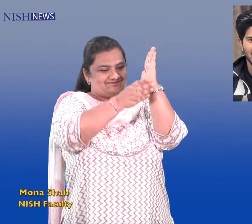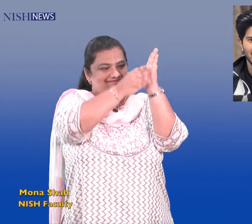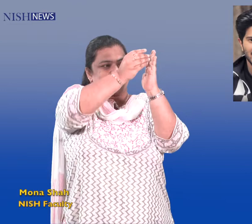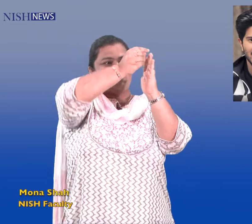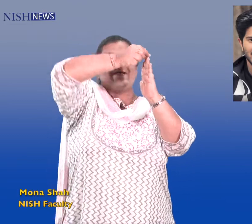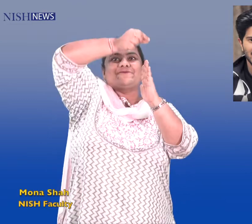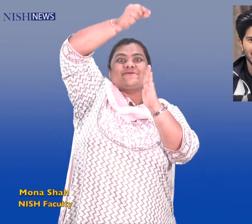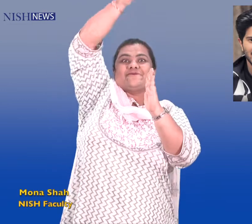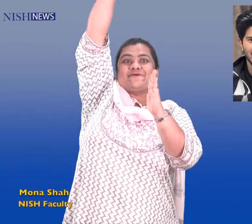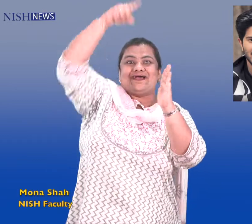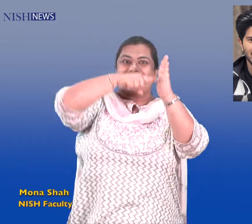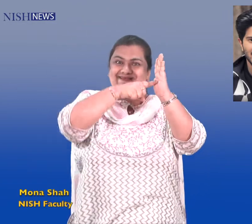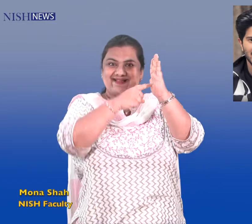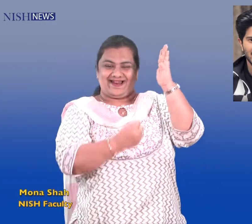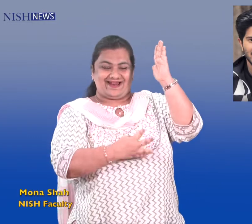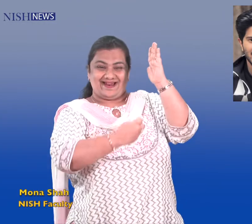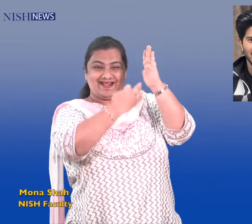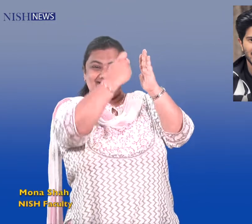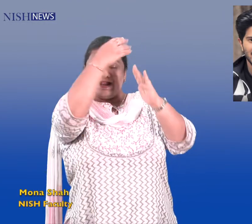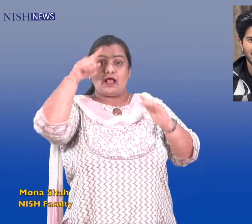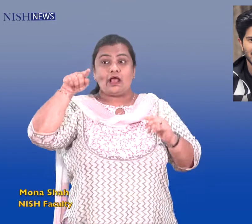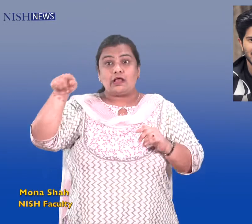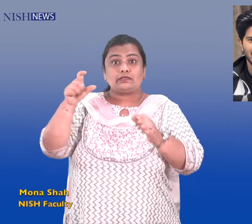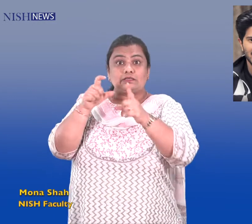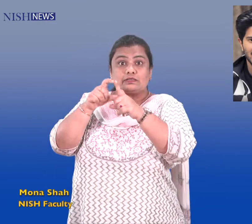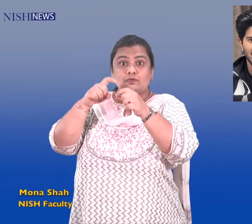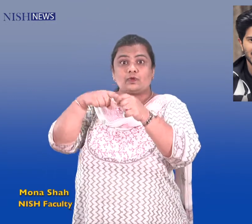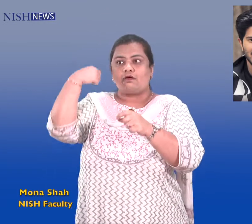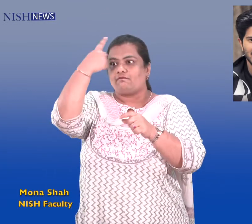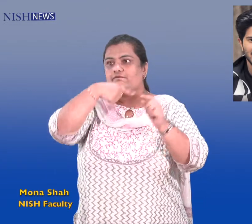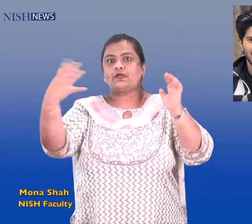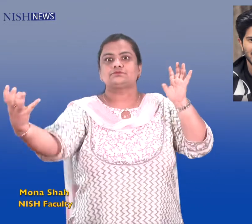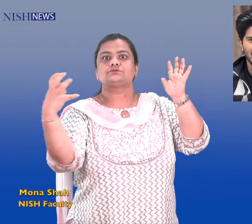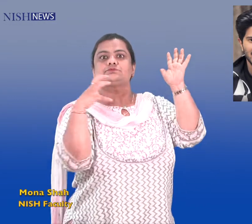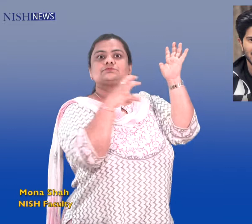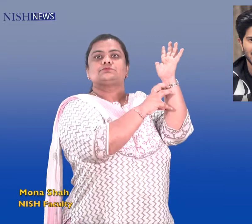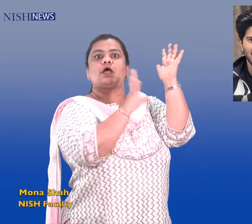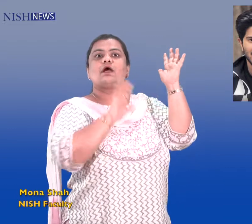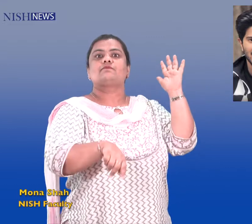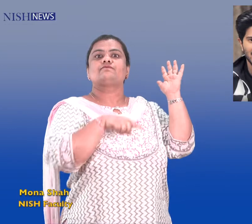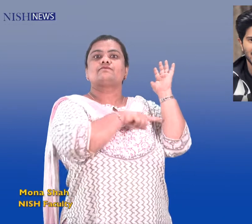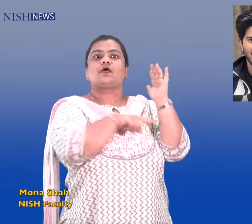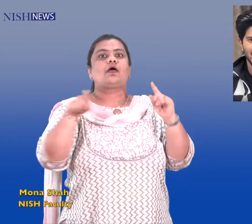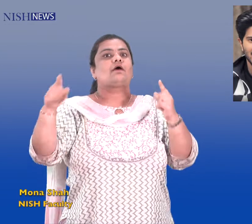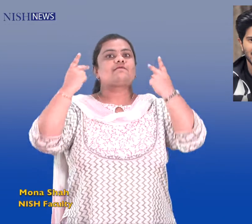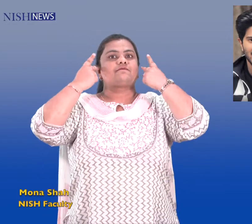trailer of Malayalam movie appeared on Burj Khalifa. Dhulkar Salman, popularly known as DQ, is the son of the Malayalam Superstar